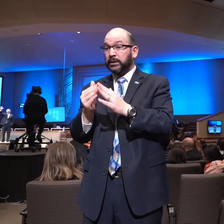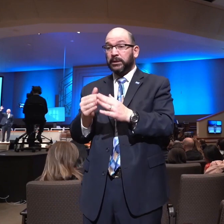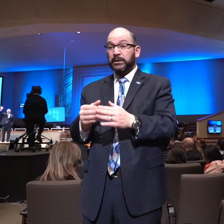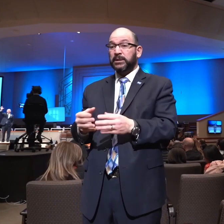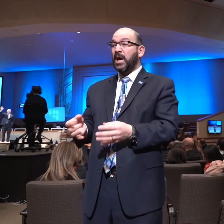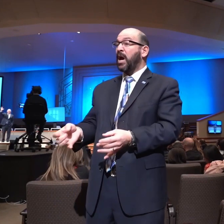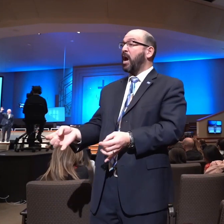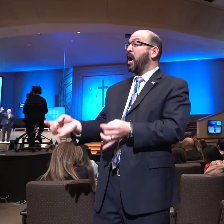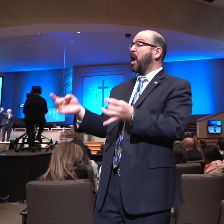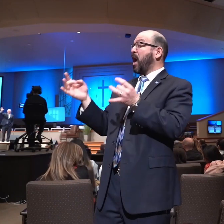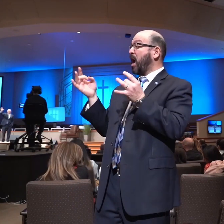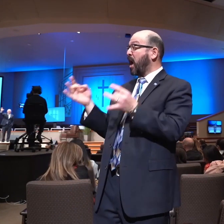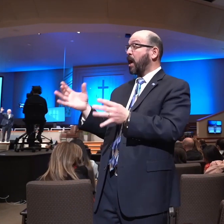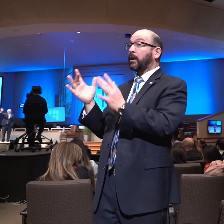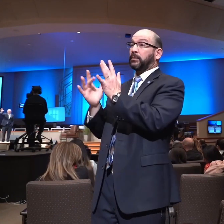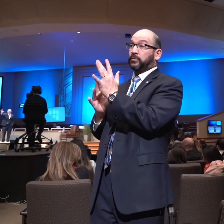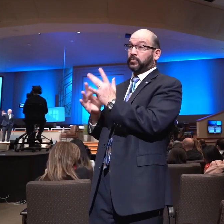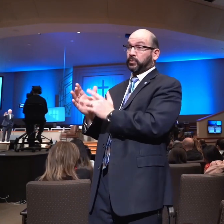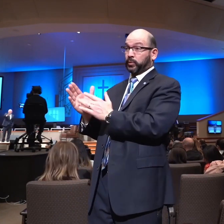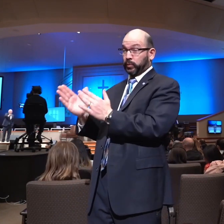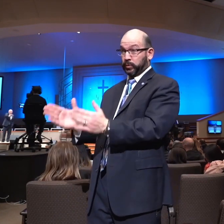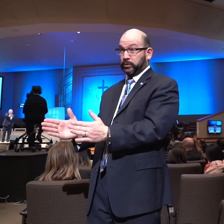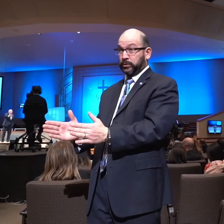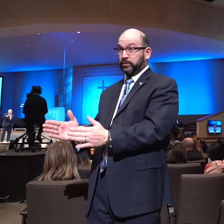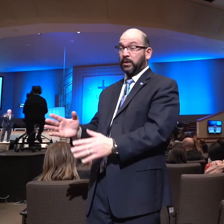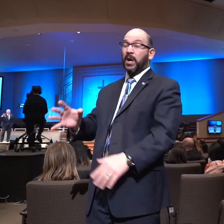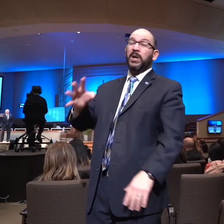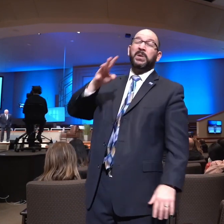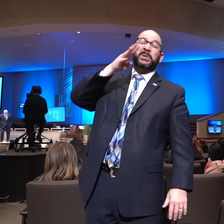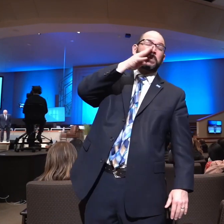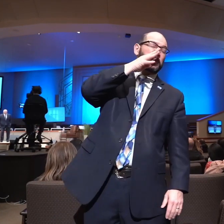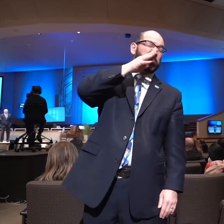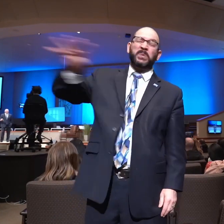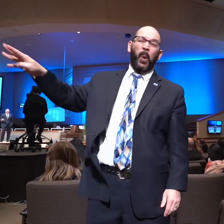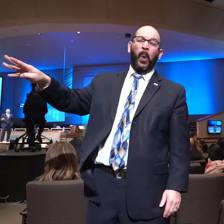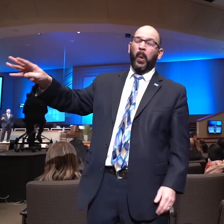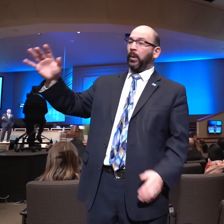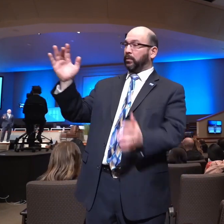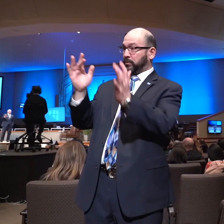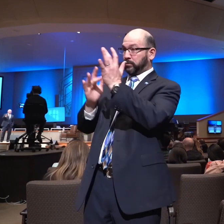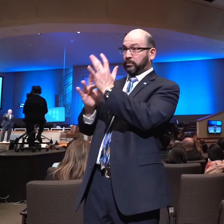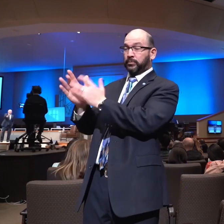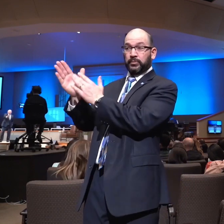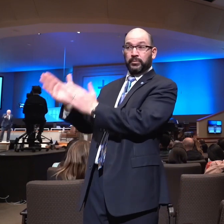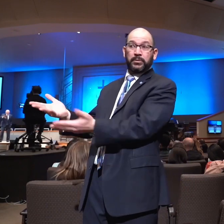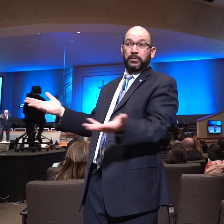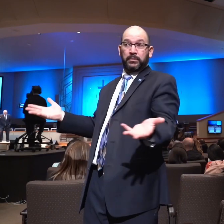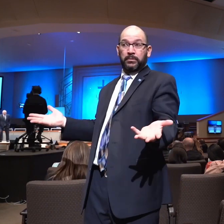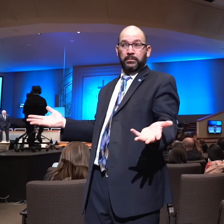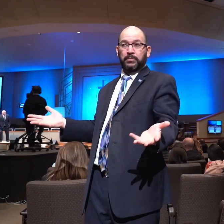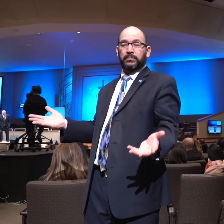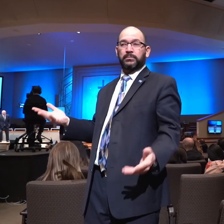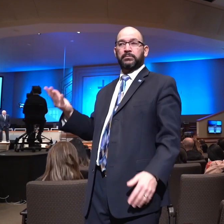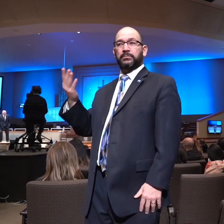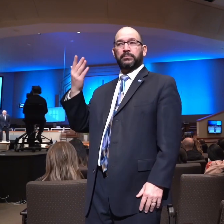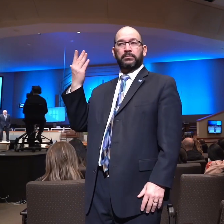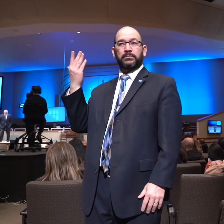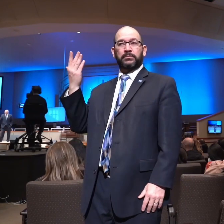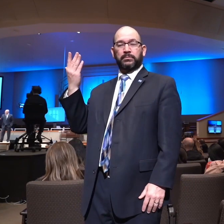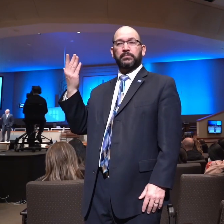consciousness. They have no restraining power in the city because there's no prayer power in the city. You recognize